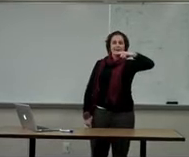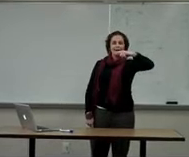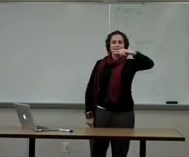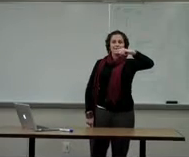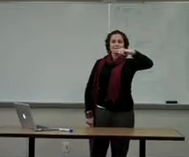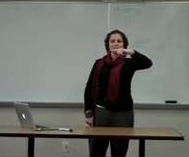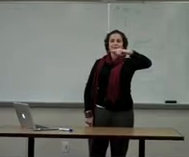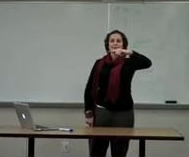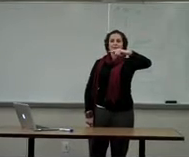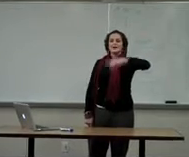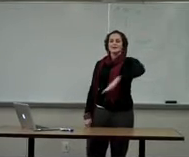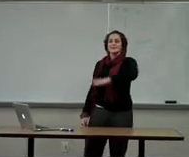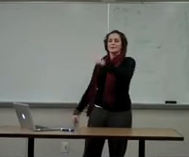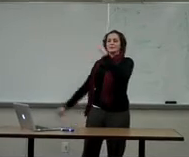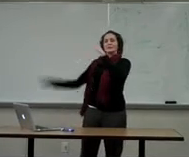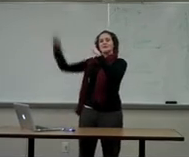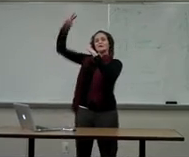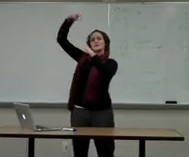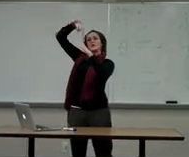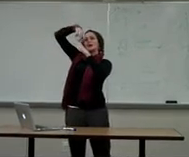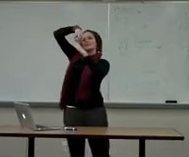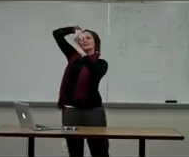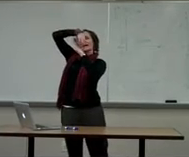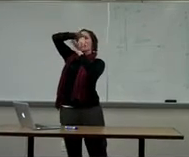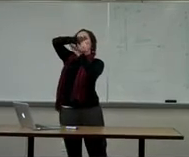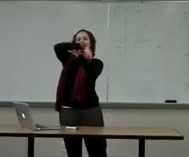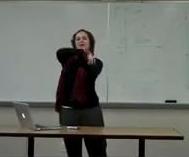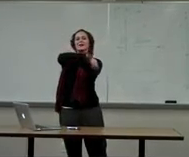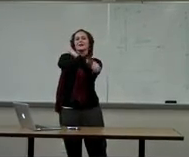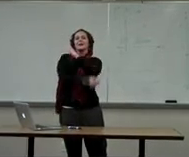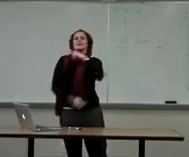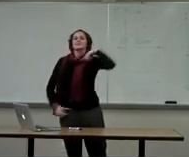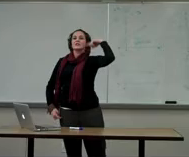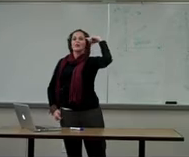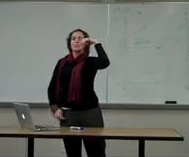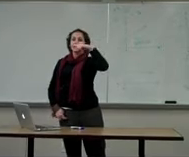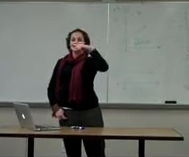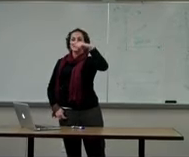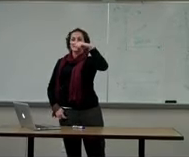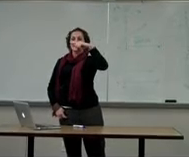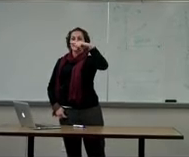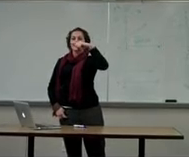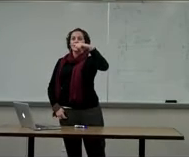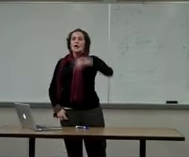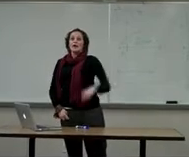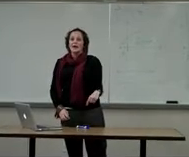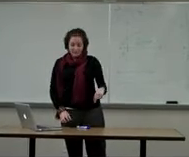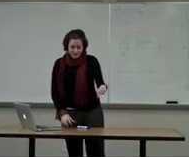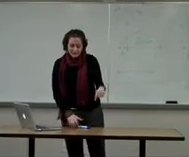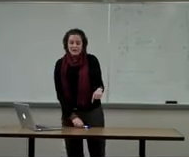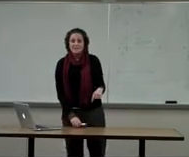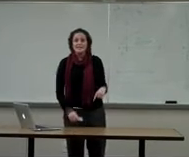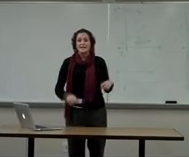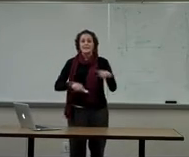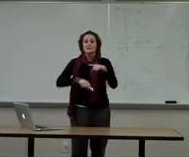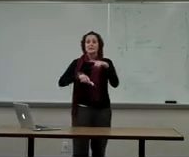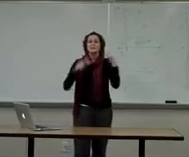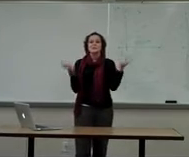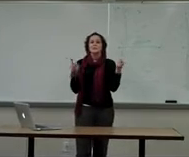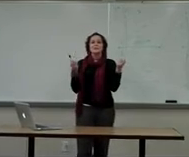negative. Okay? Say it with me. Joe walks down the hill, the slope is negative. Okay? have 30 seconds. Turn to the